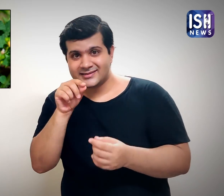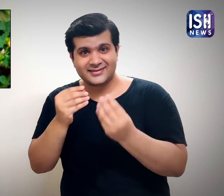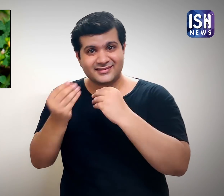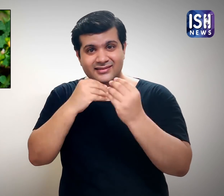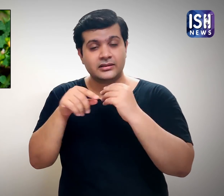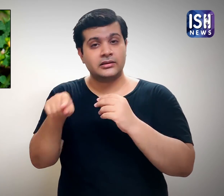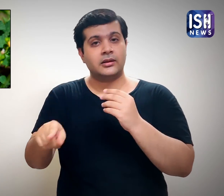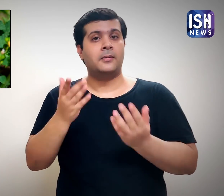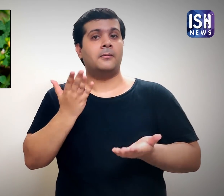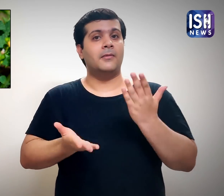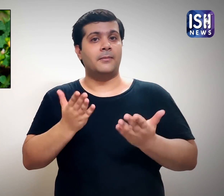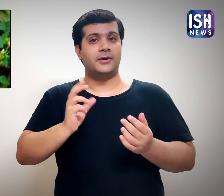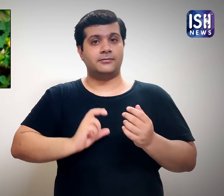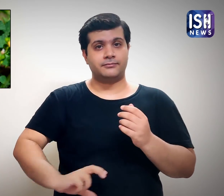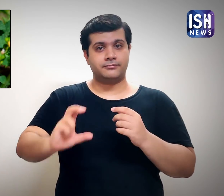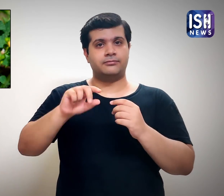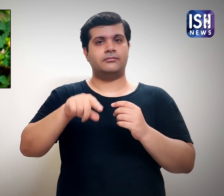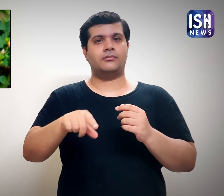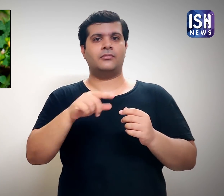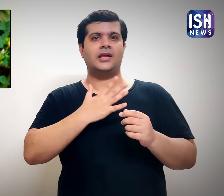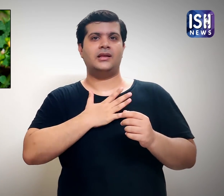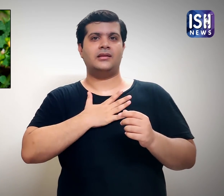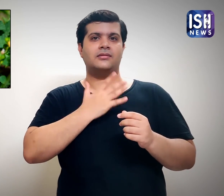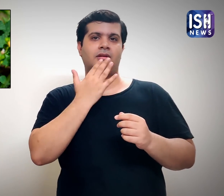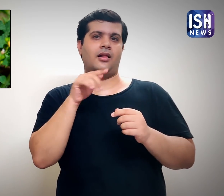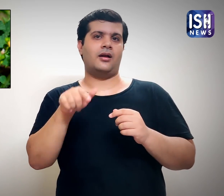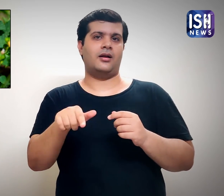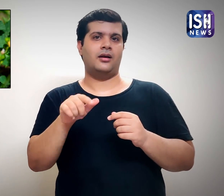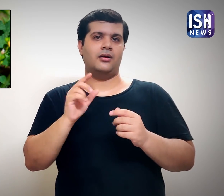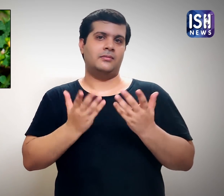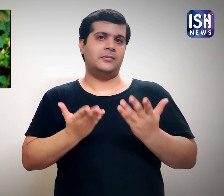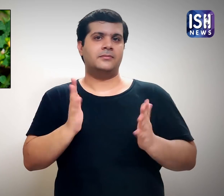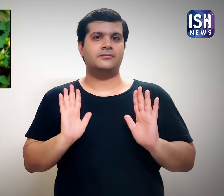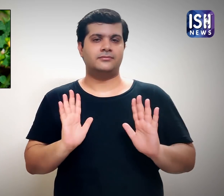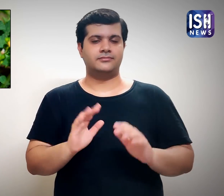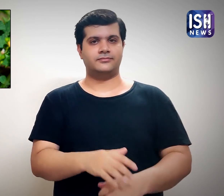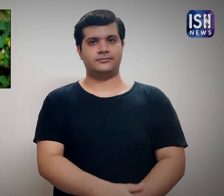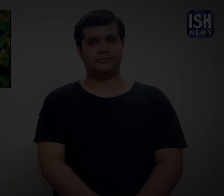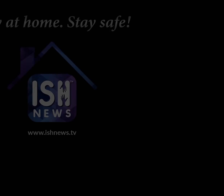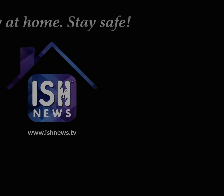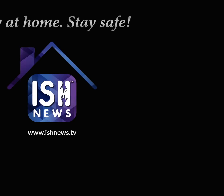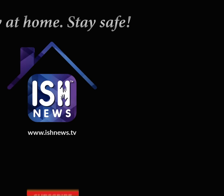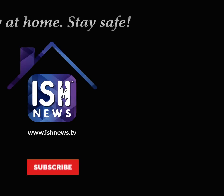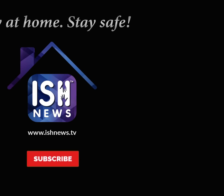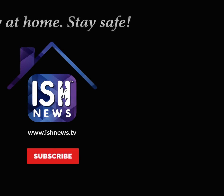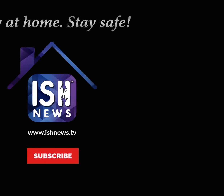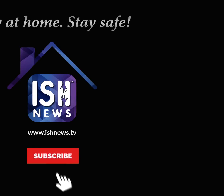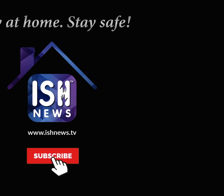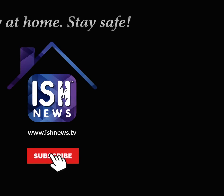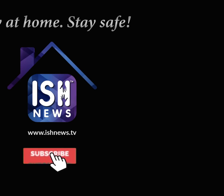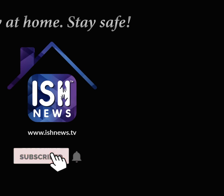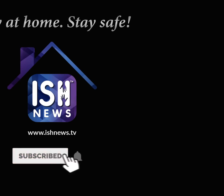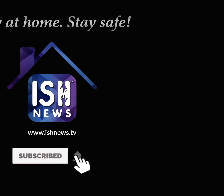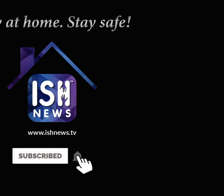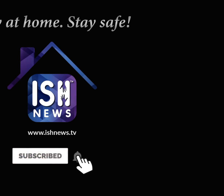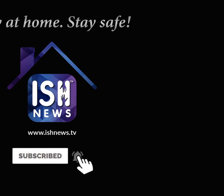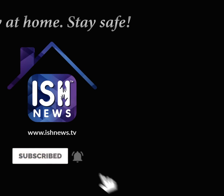Maybe this herb was the reason for the differently coloured yolk. 10. The hen was a little bit of little bit of of of of